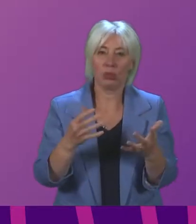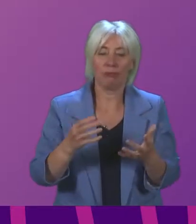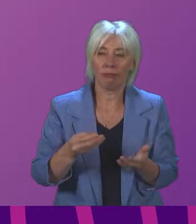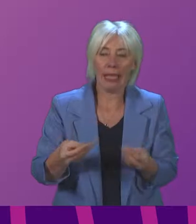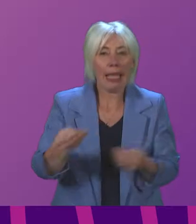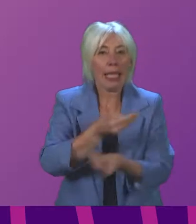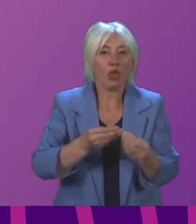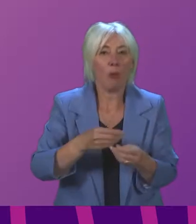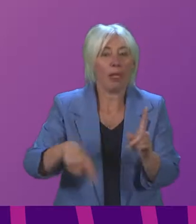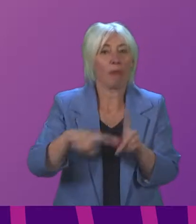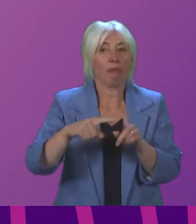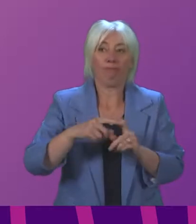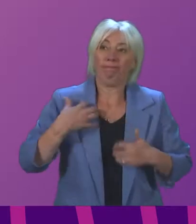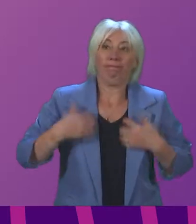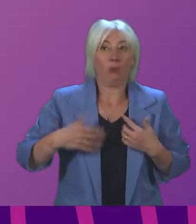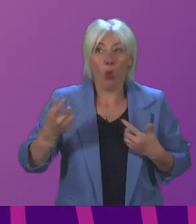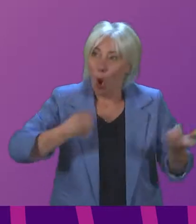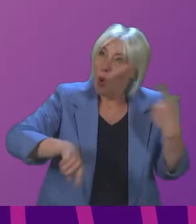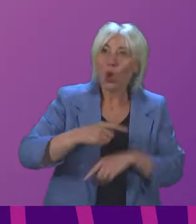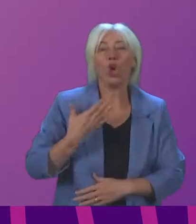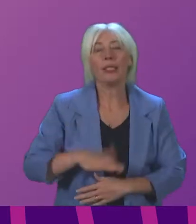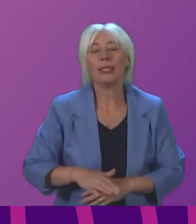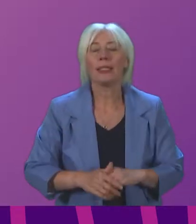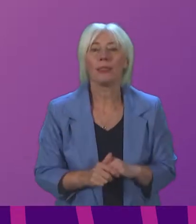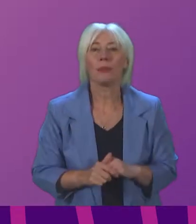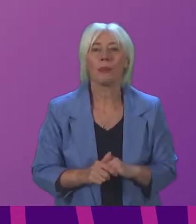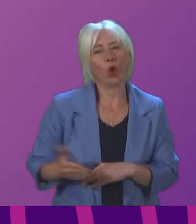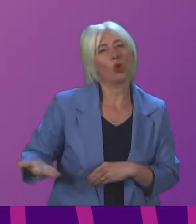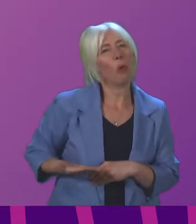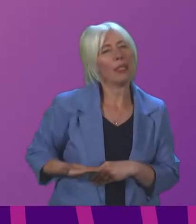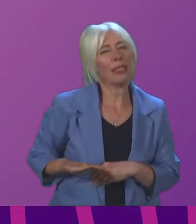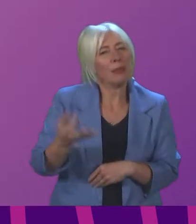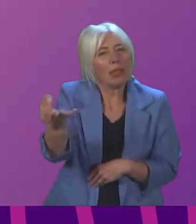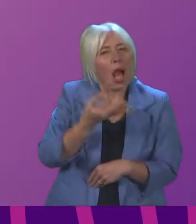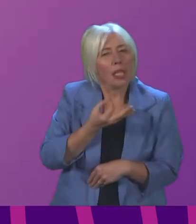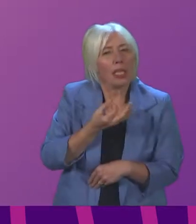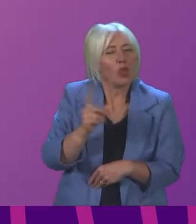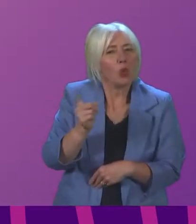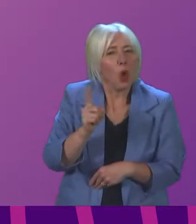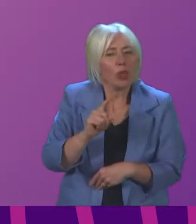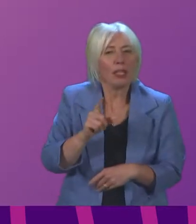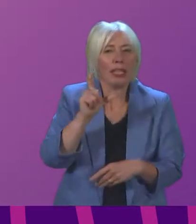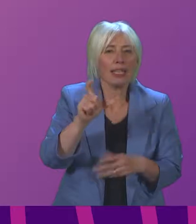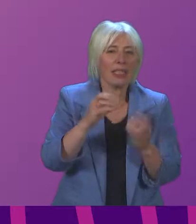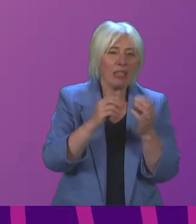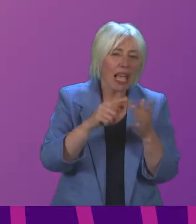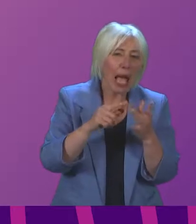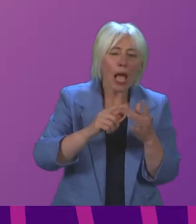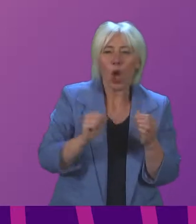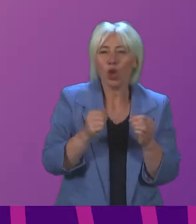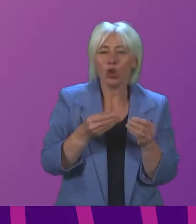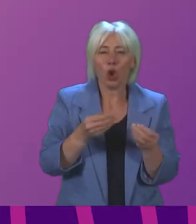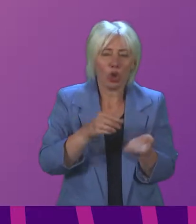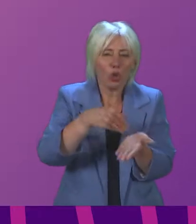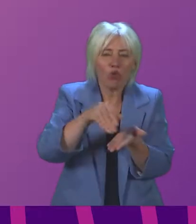that we all so desperately need. So what is it that business is asking for, whether that's the Chambers of Commerce or the CBI, the Scottish Retail Consortium,